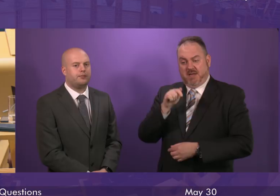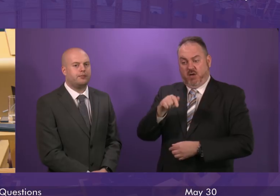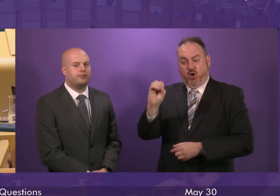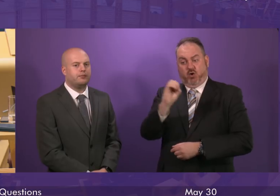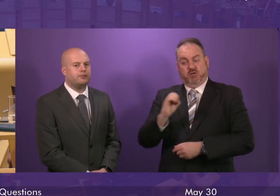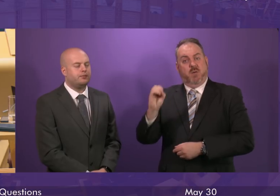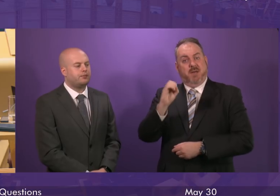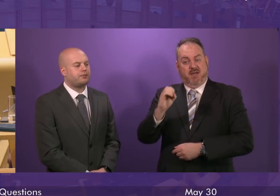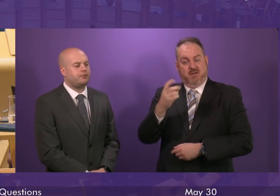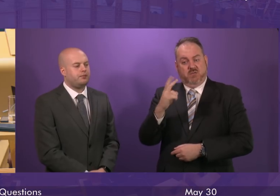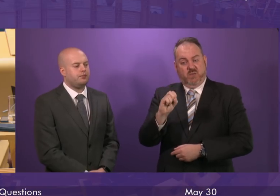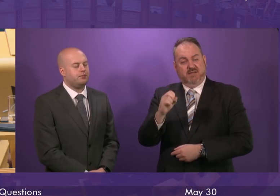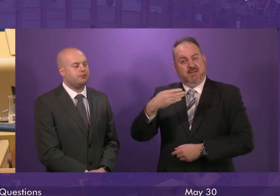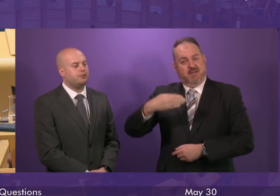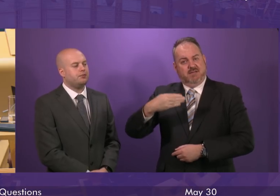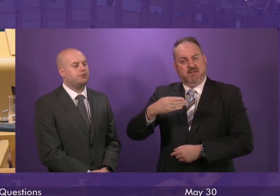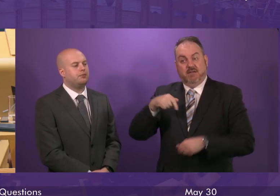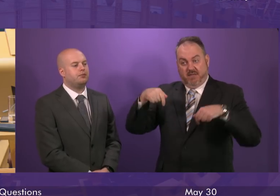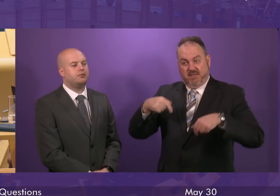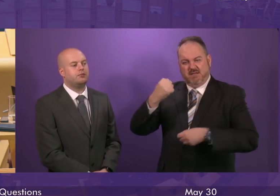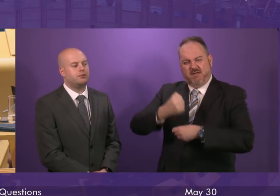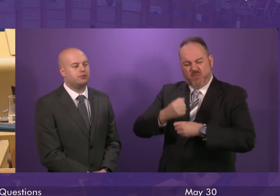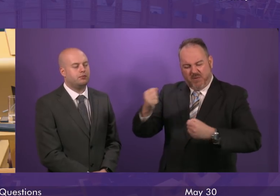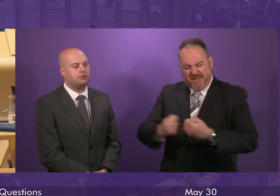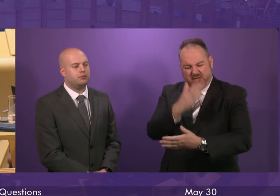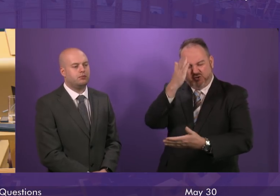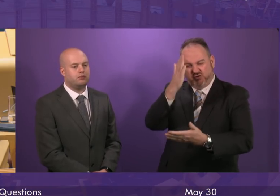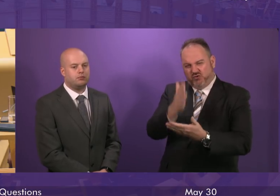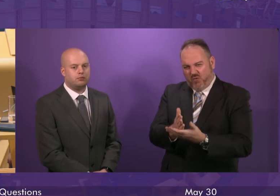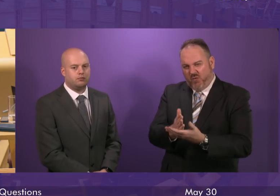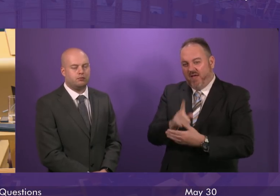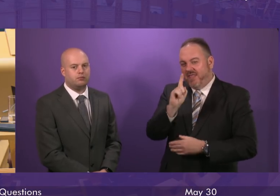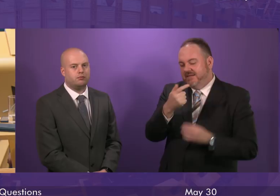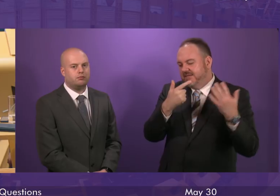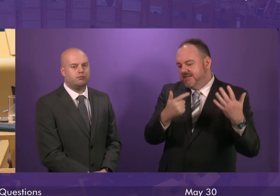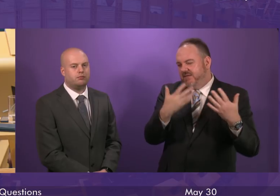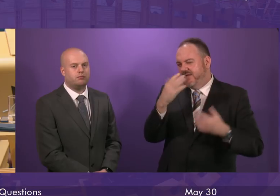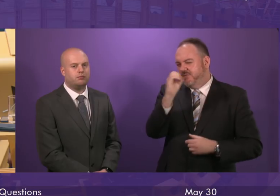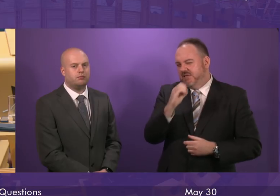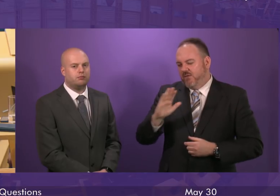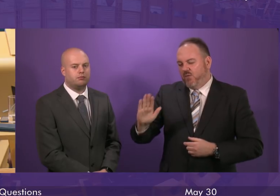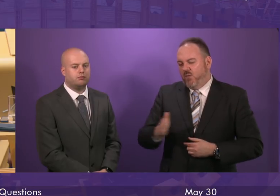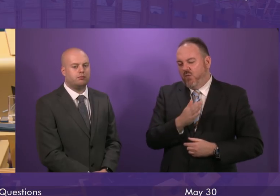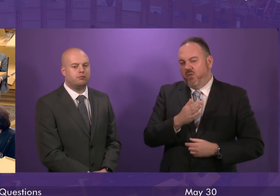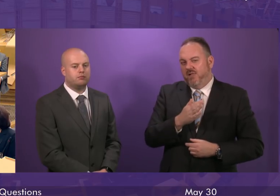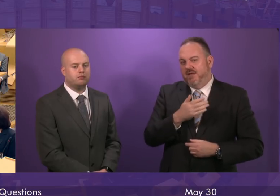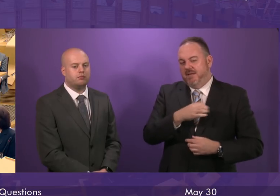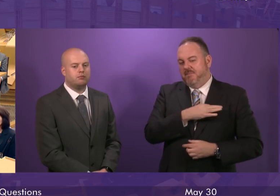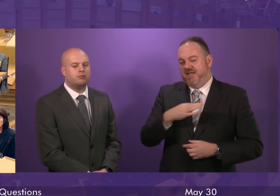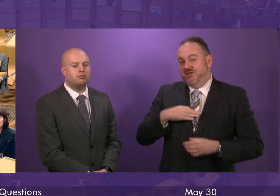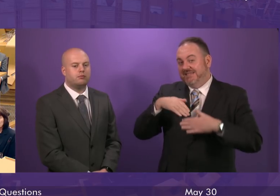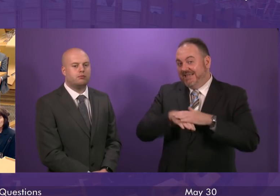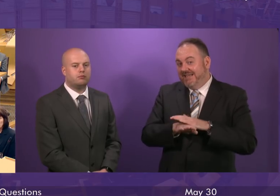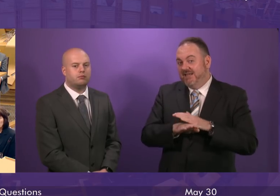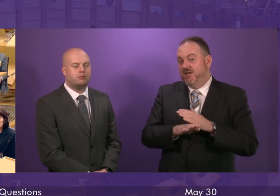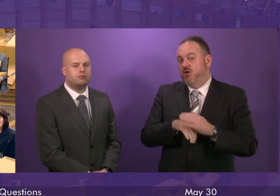in just four months' time, this government will ensure, absolutely ensure, that 75% of in-patients who are guaranteed